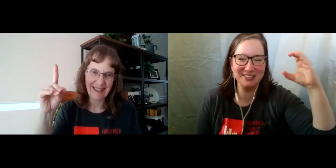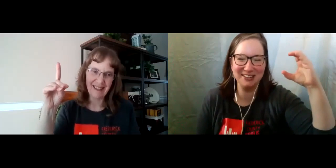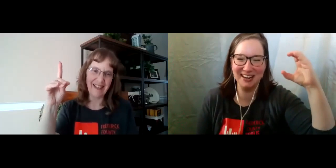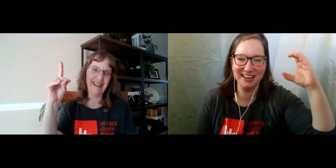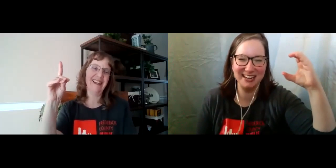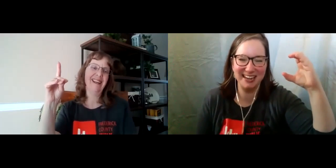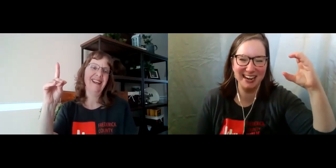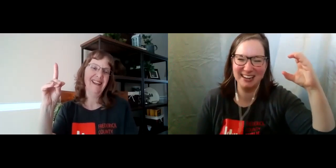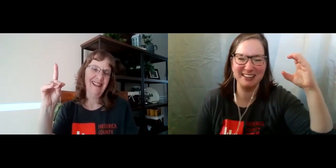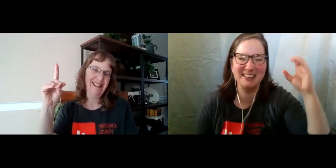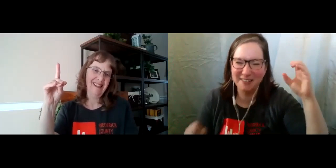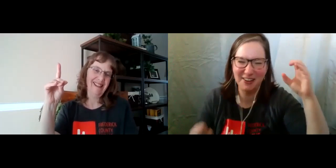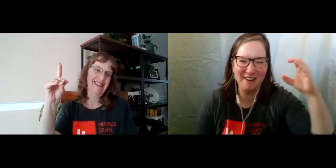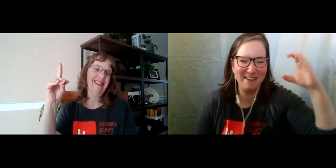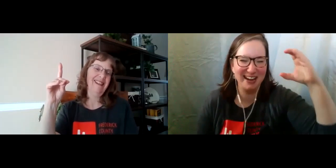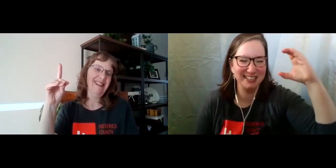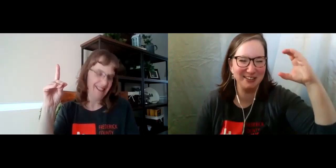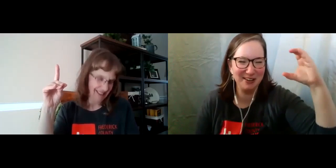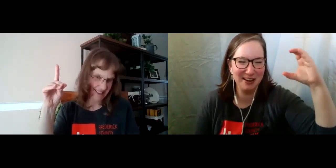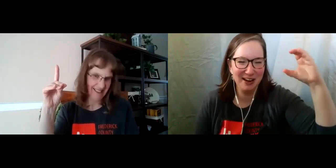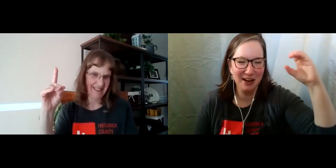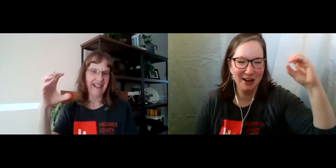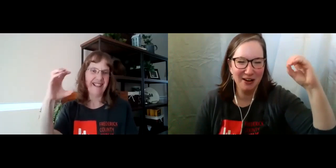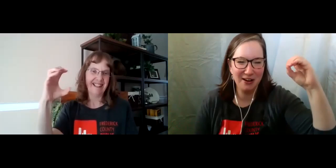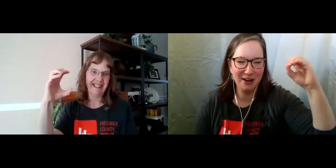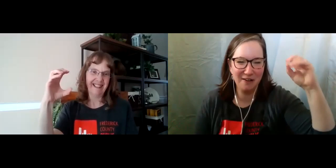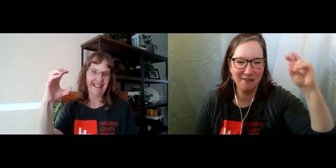get it, you get it and it'll never go away. So COVID.